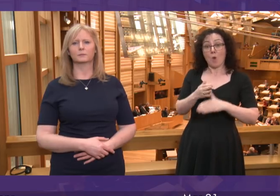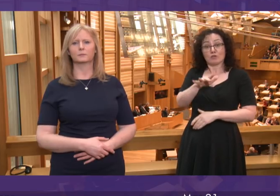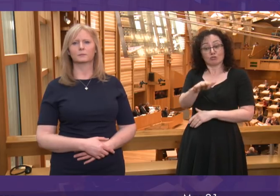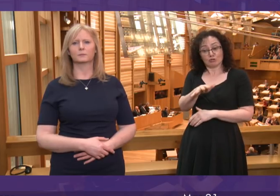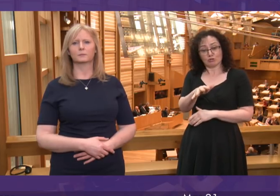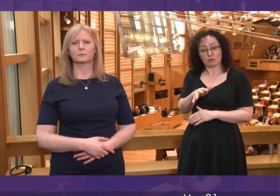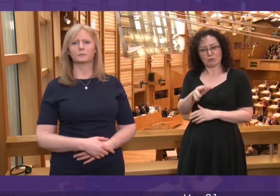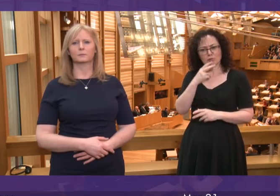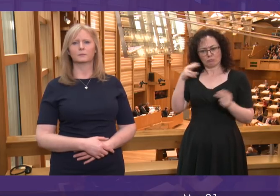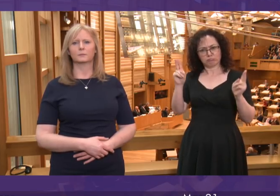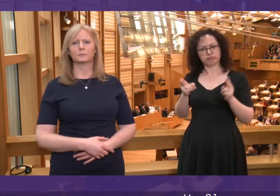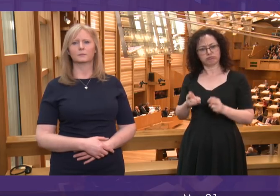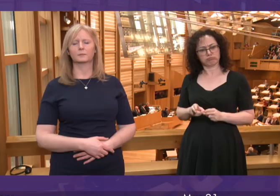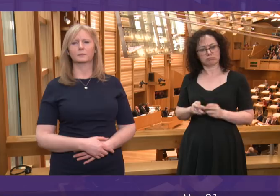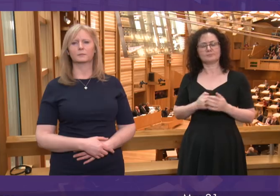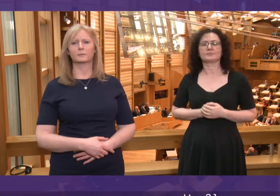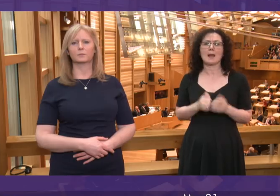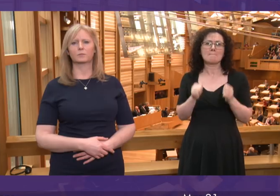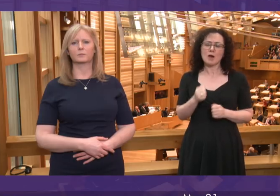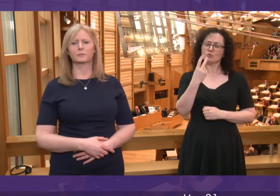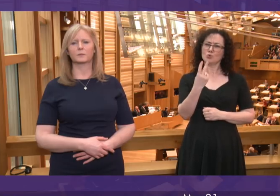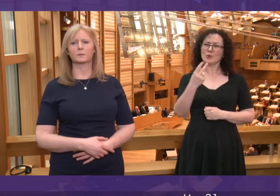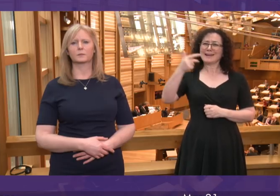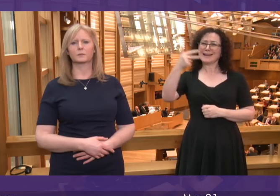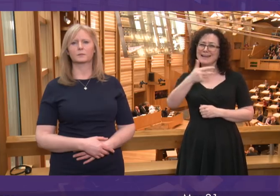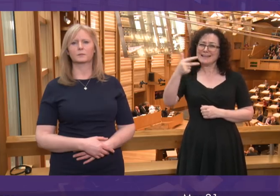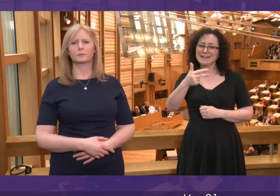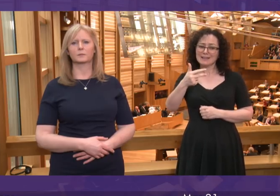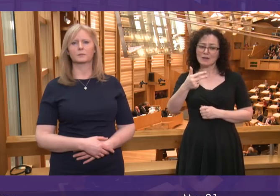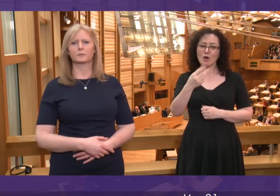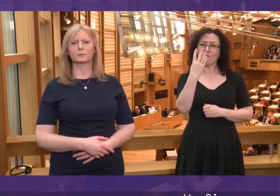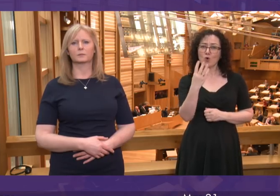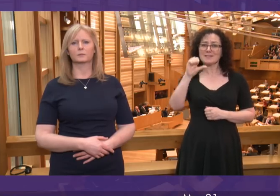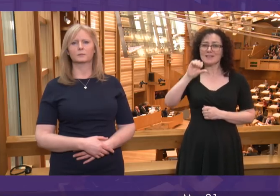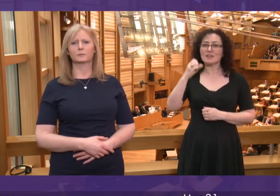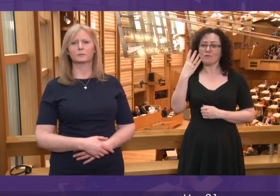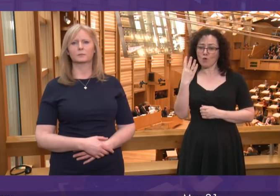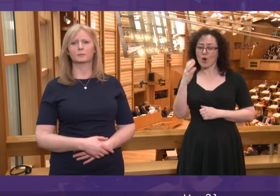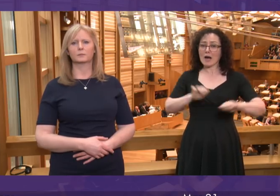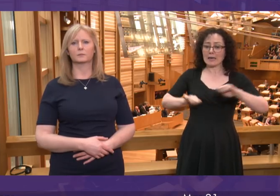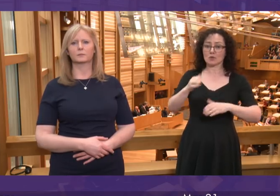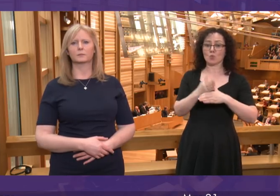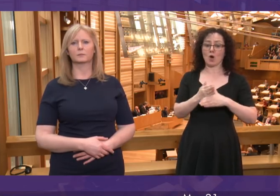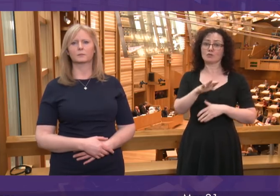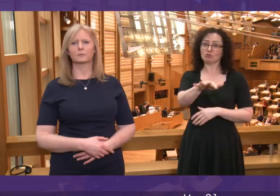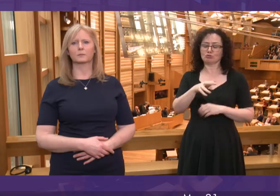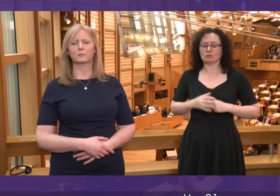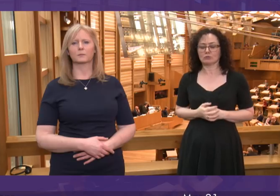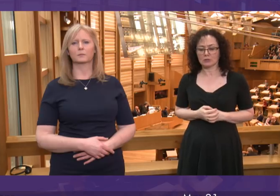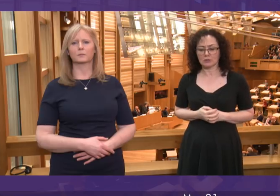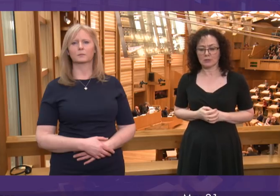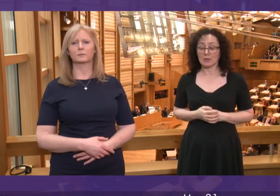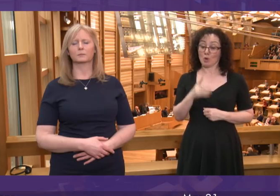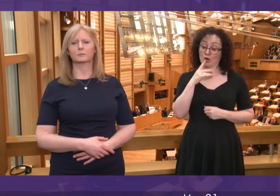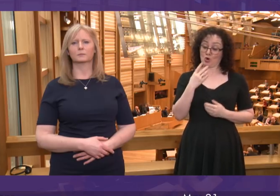In March 2018, 464 cleaners were employed at the hospital. But according